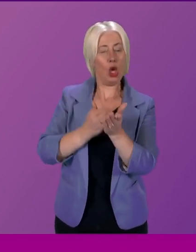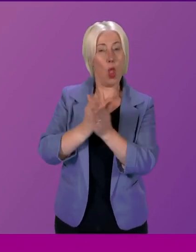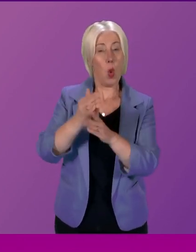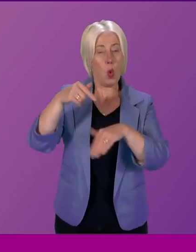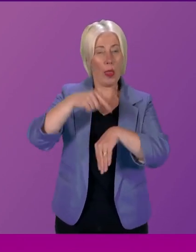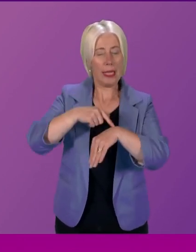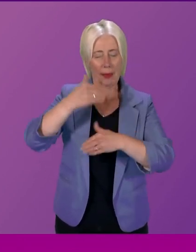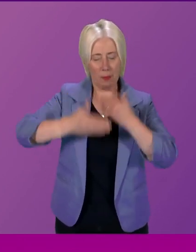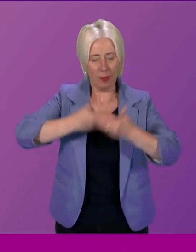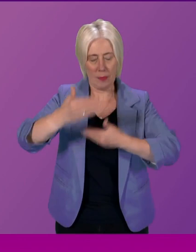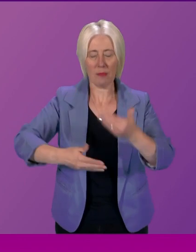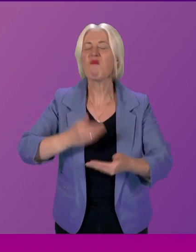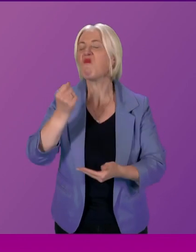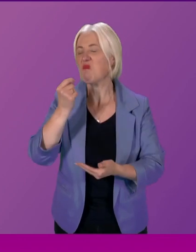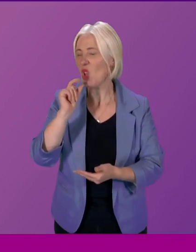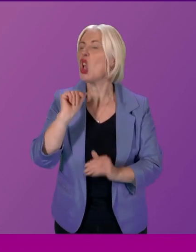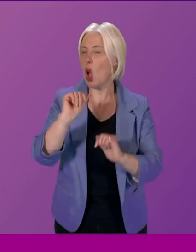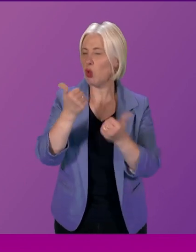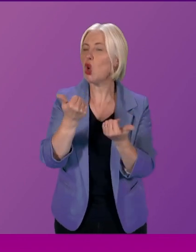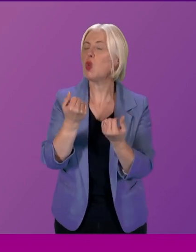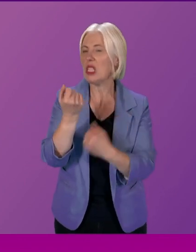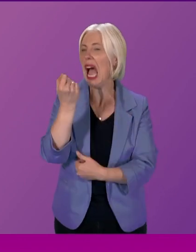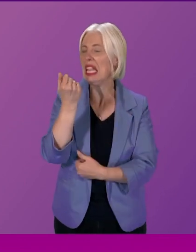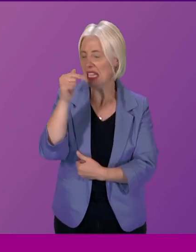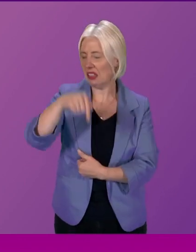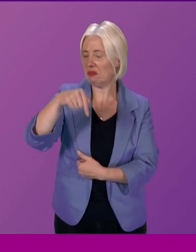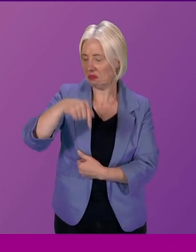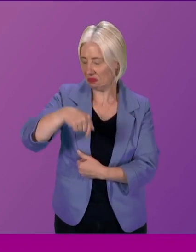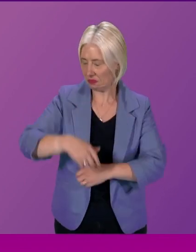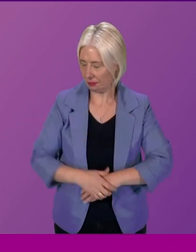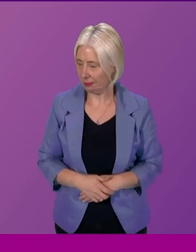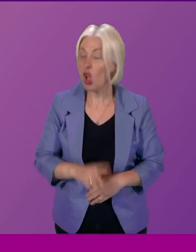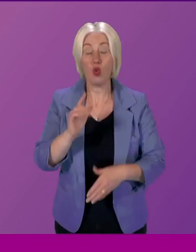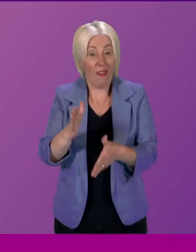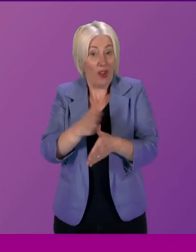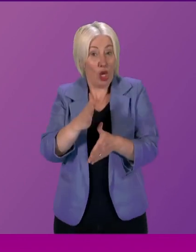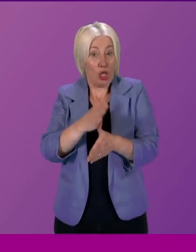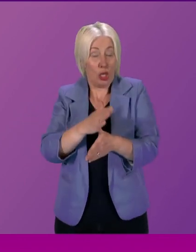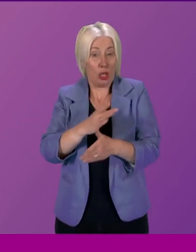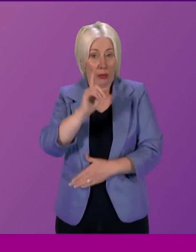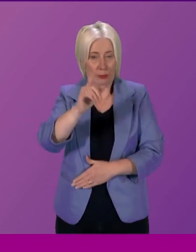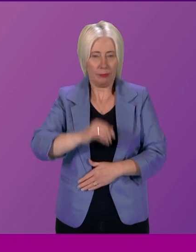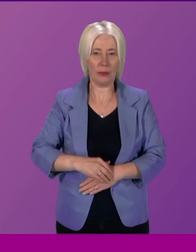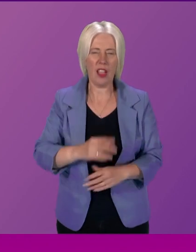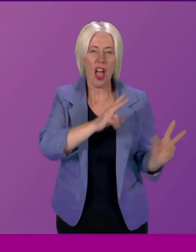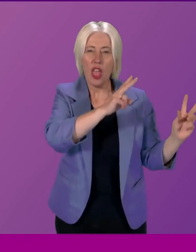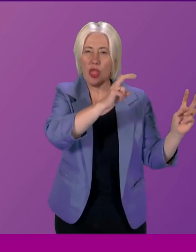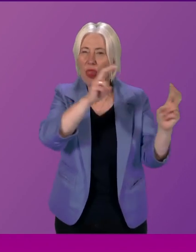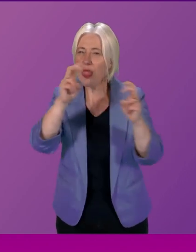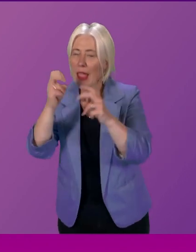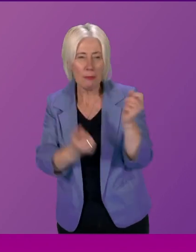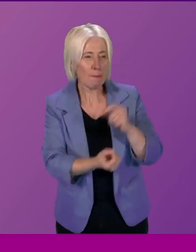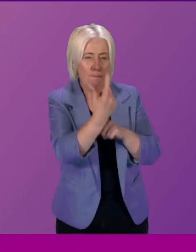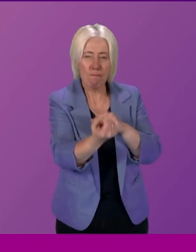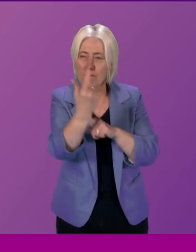that it was a good thing for us to do. So, first of all, can I say that various themes emerged